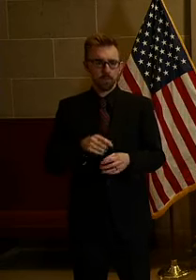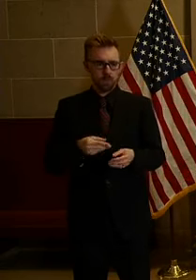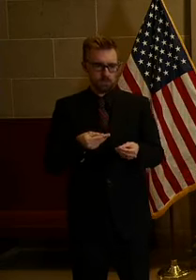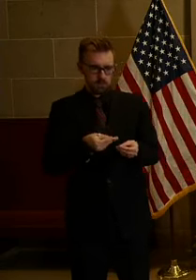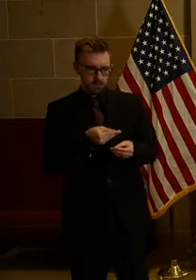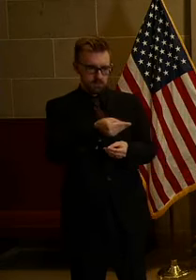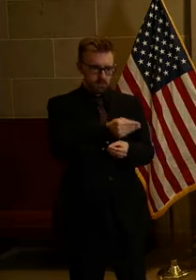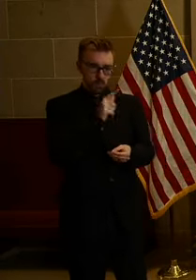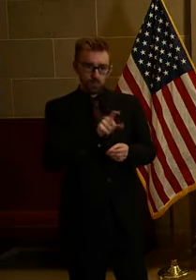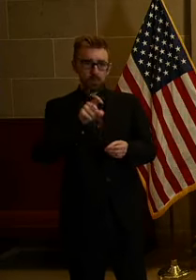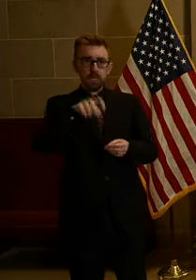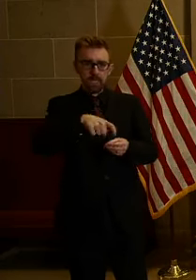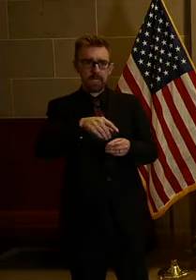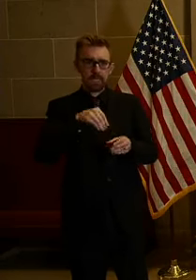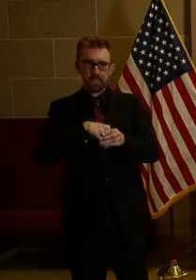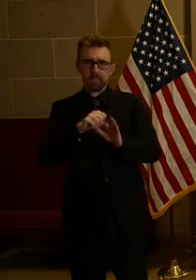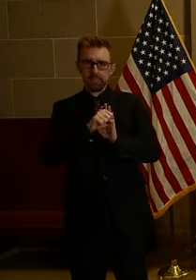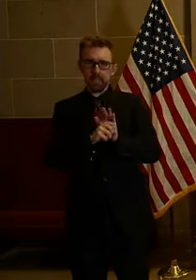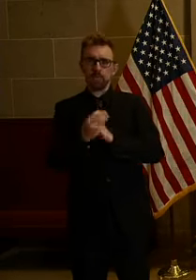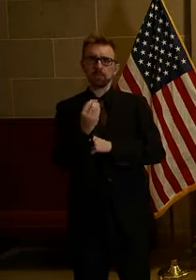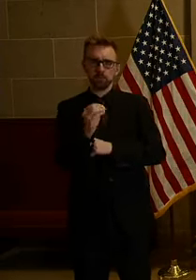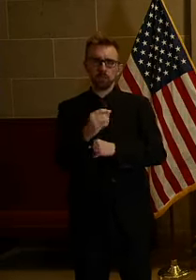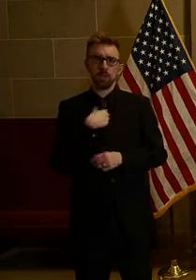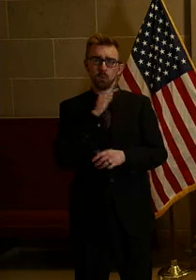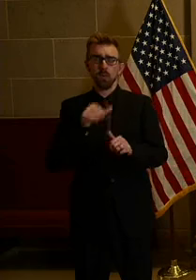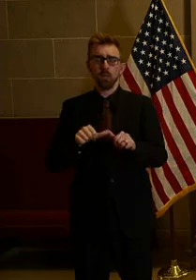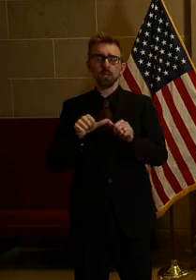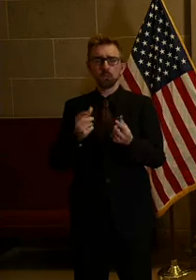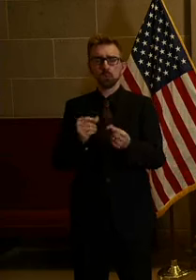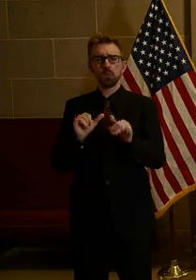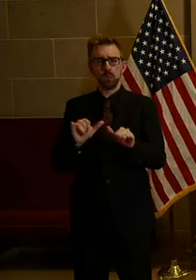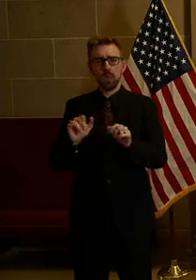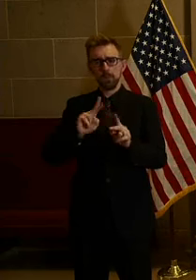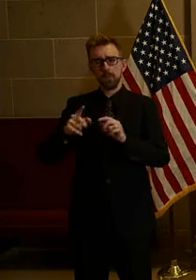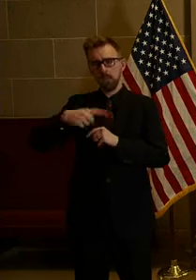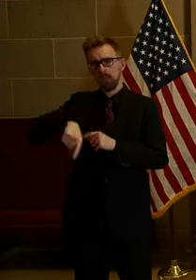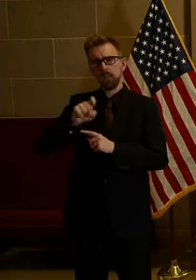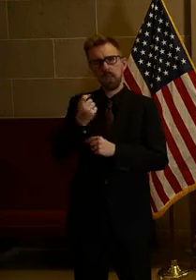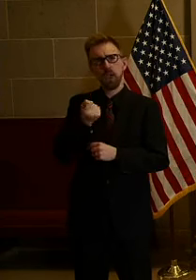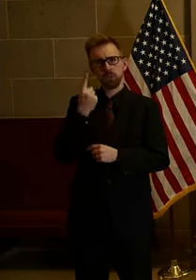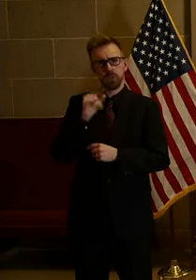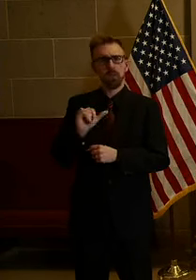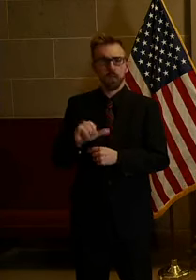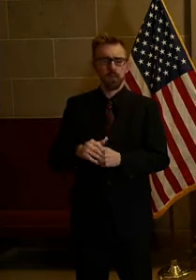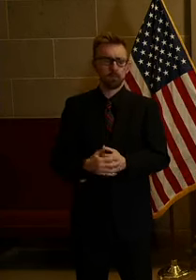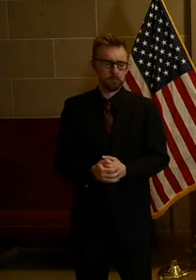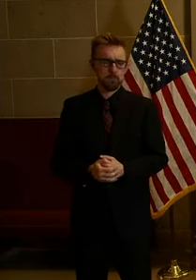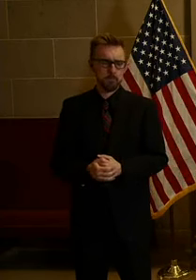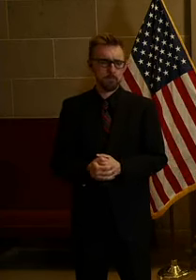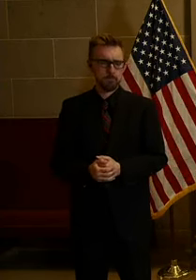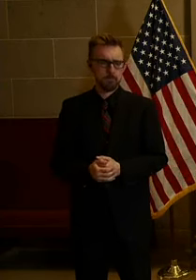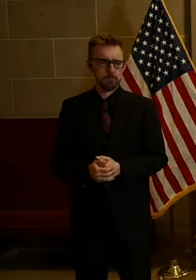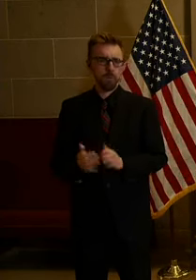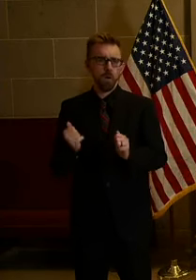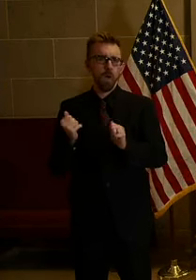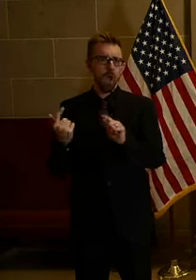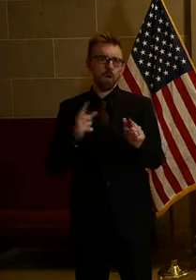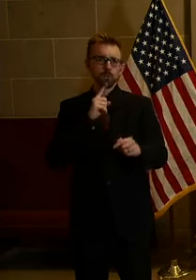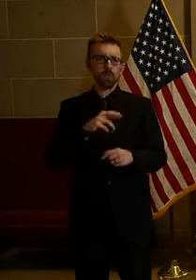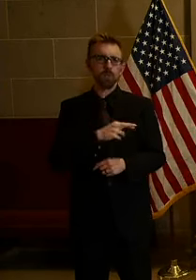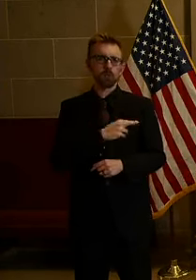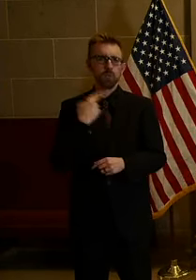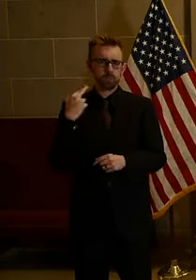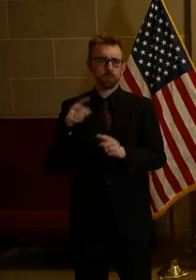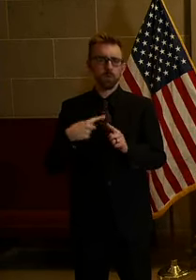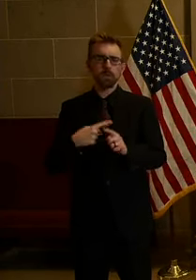need ourselves here in the state of Missouri. And we're going to continue to do that. And people need to understand that, you know, all of us take a risk. You know, when